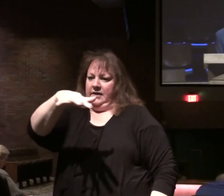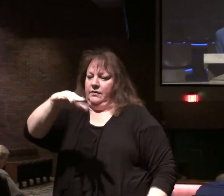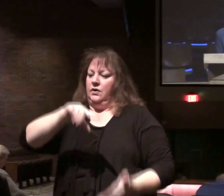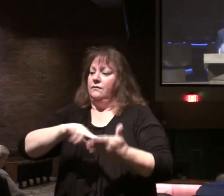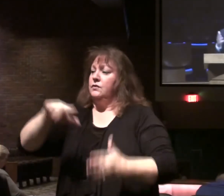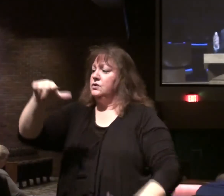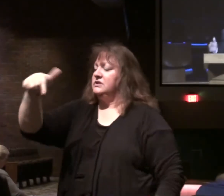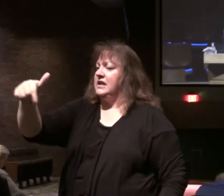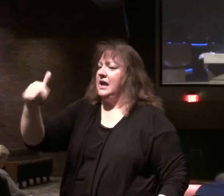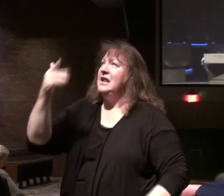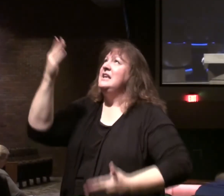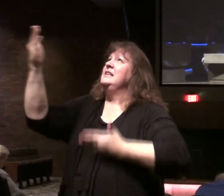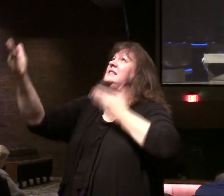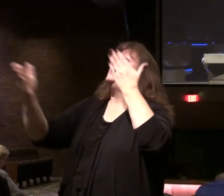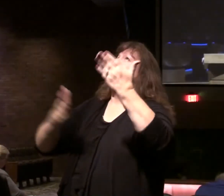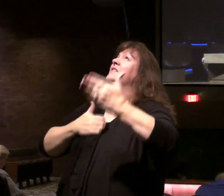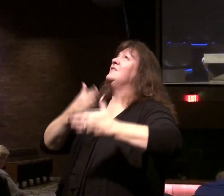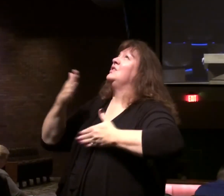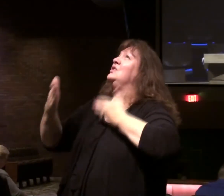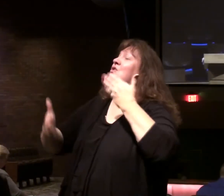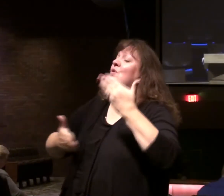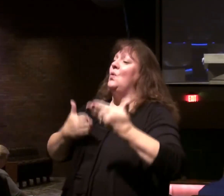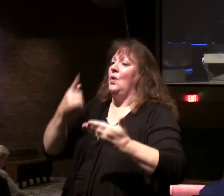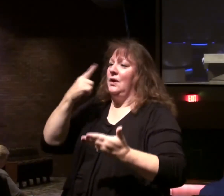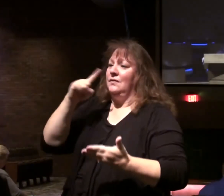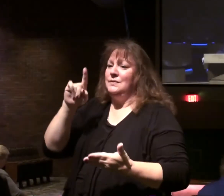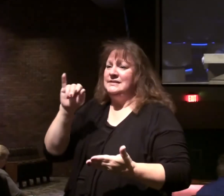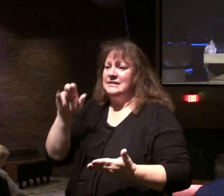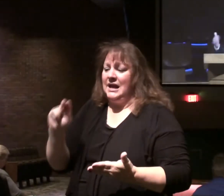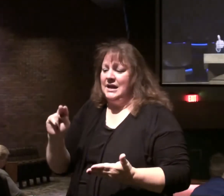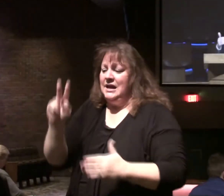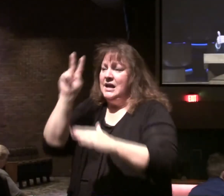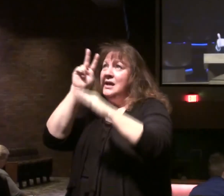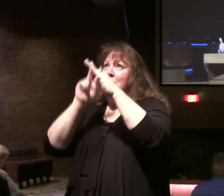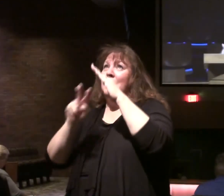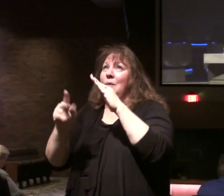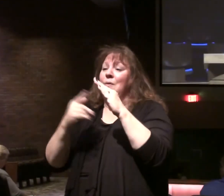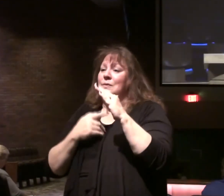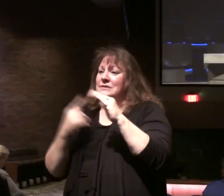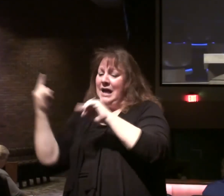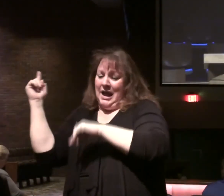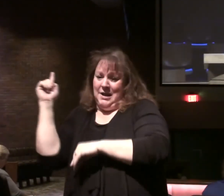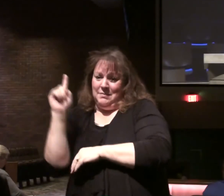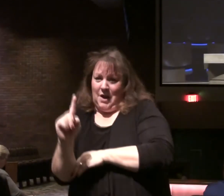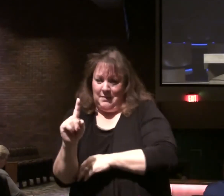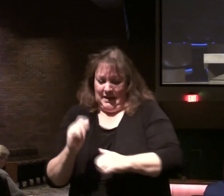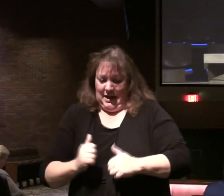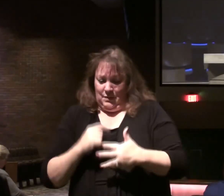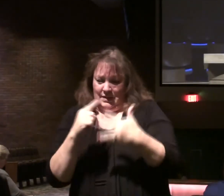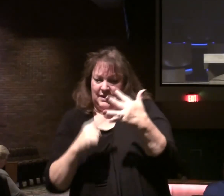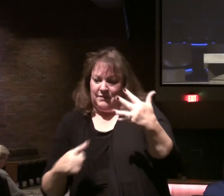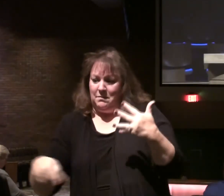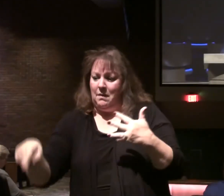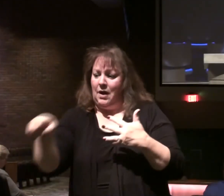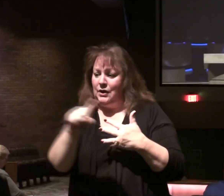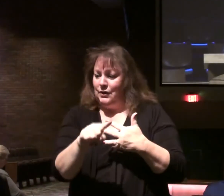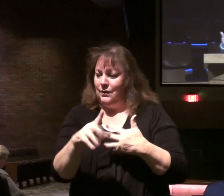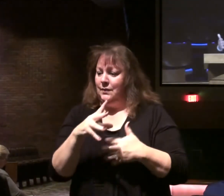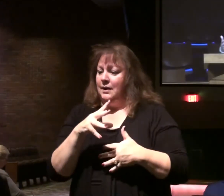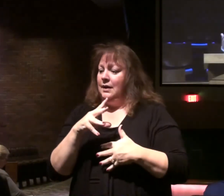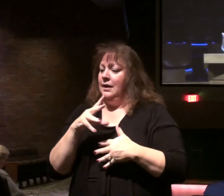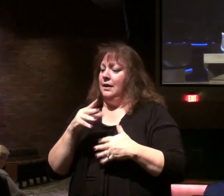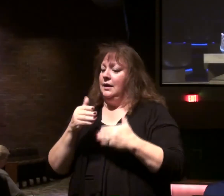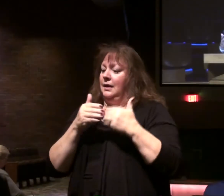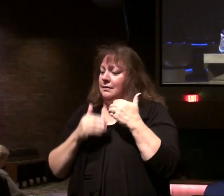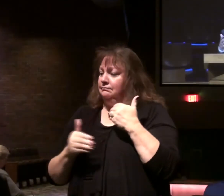Verse 10. Sing for joy and be glad with God and resign. Behold, I am coming. I will dwell in your midst, declares the Lord. And